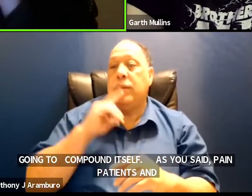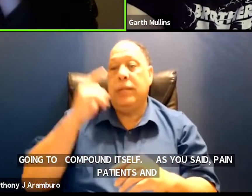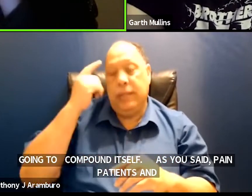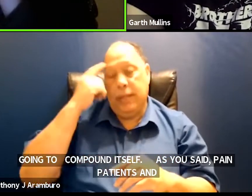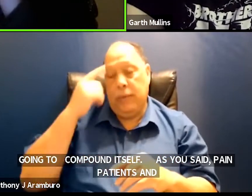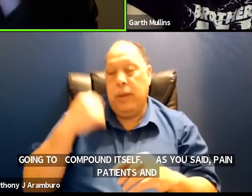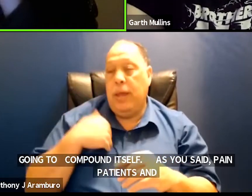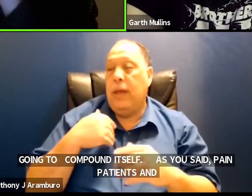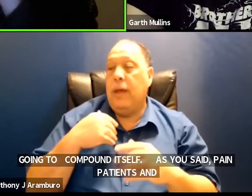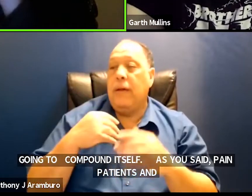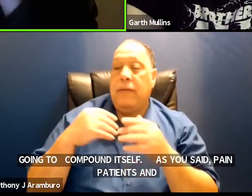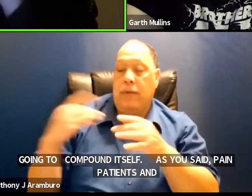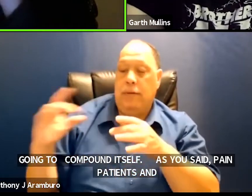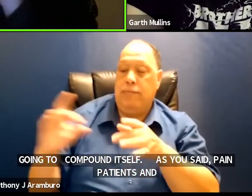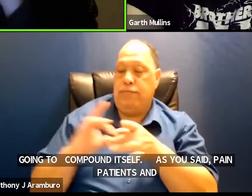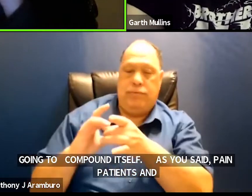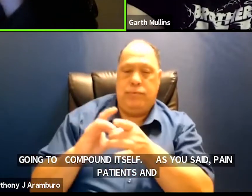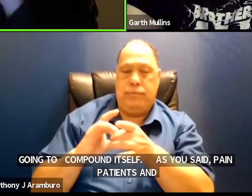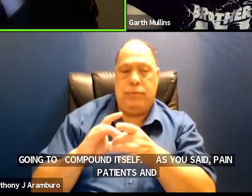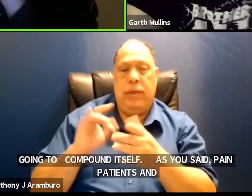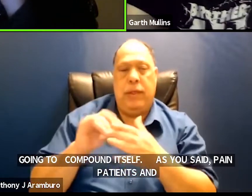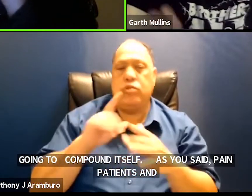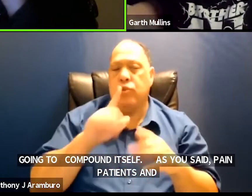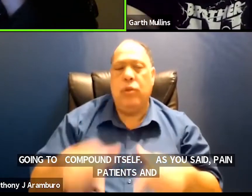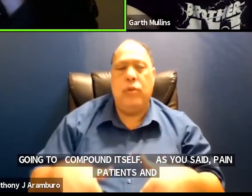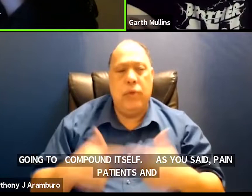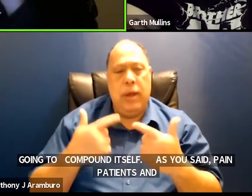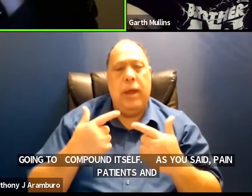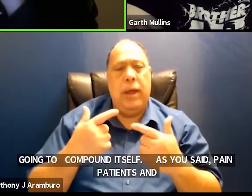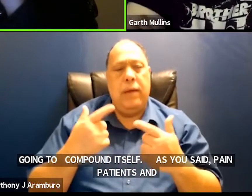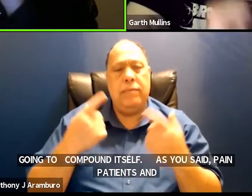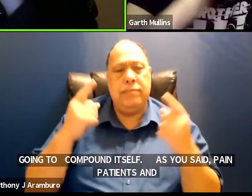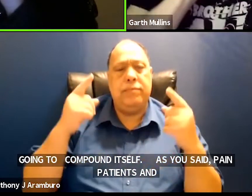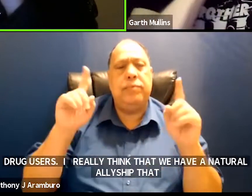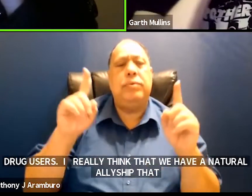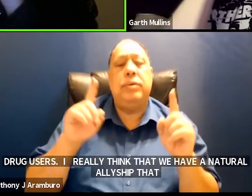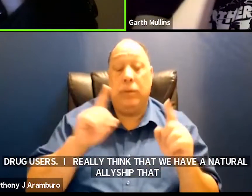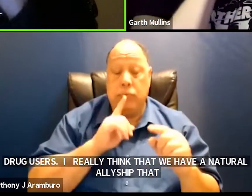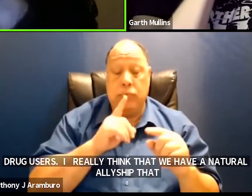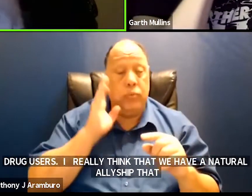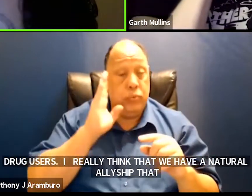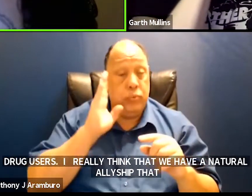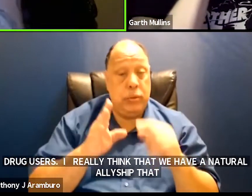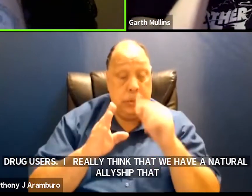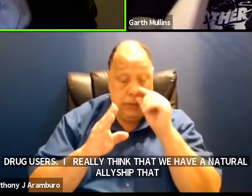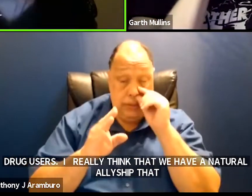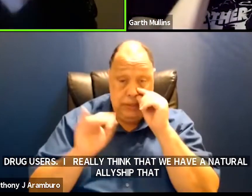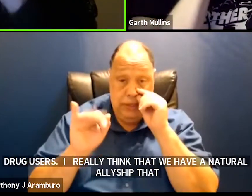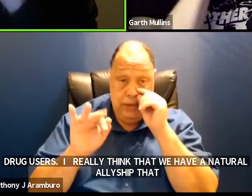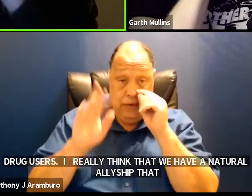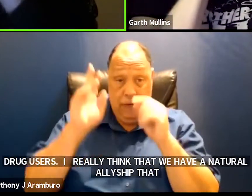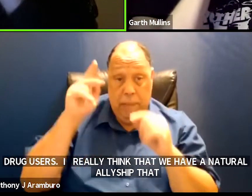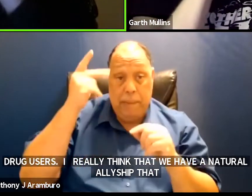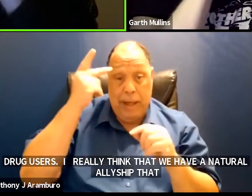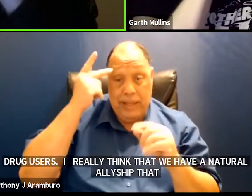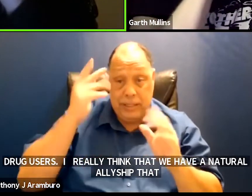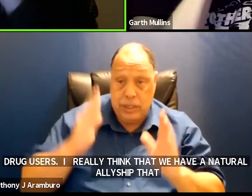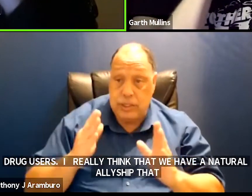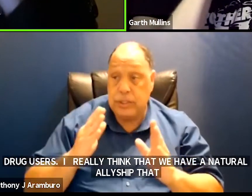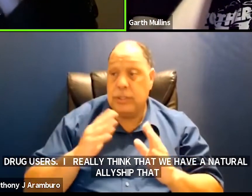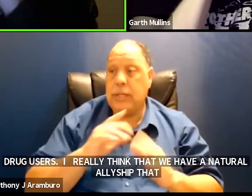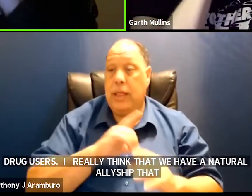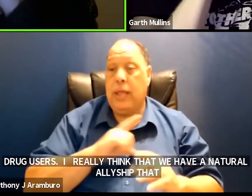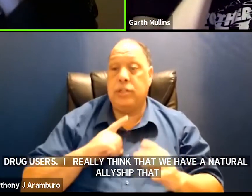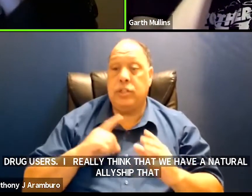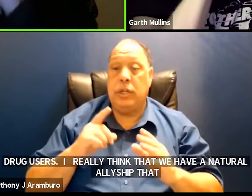allyship that really should thrive and would if um if politicians and and legislation